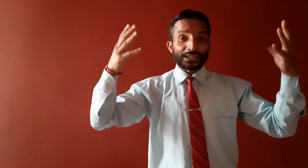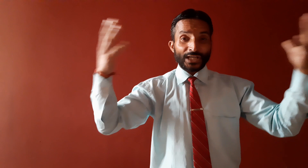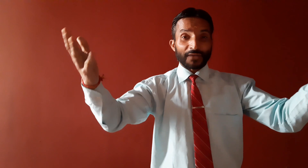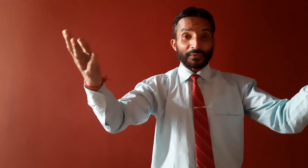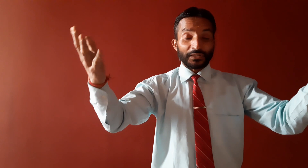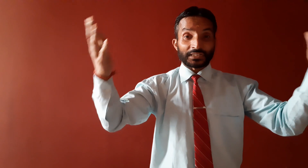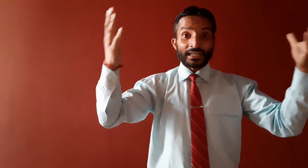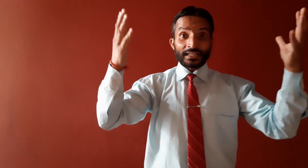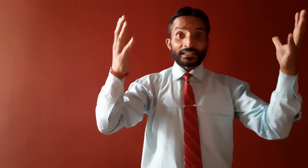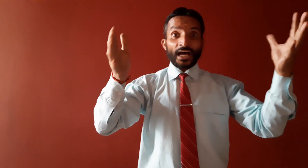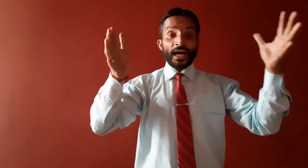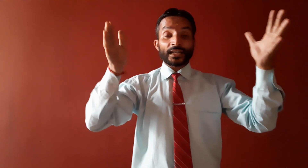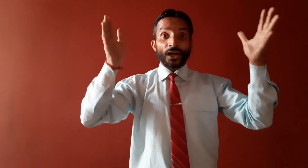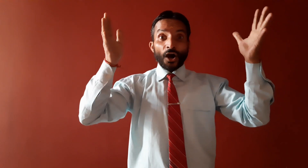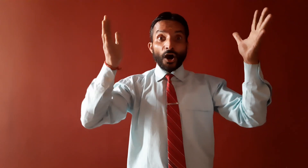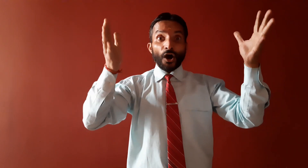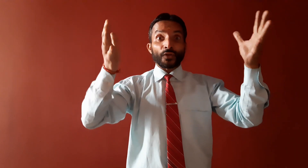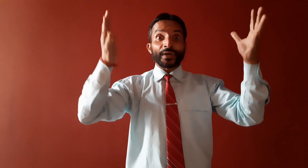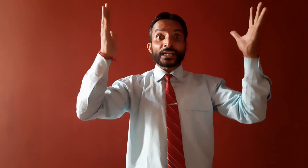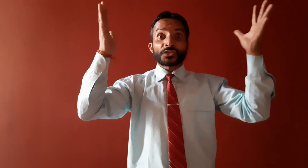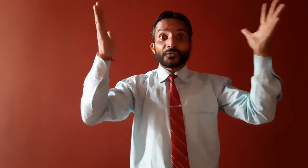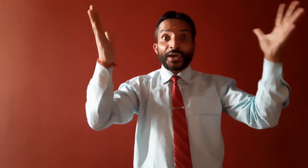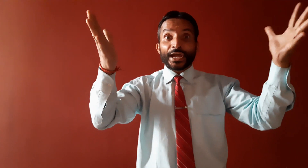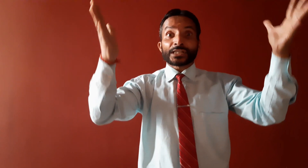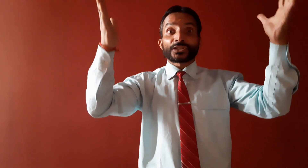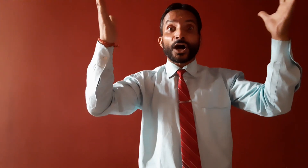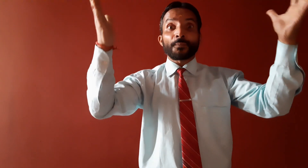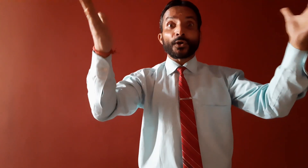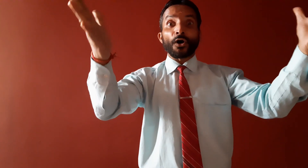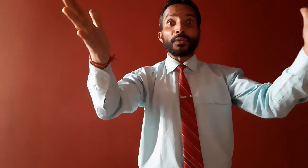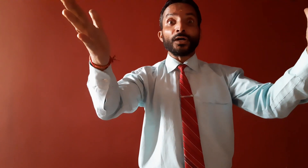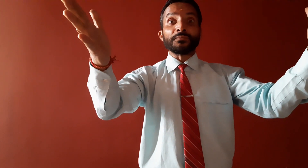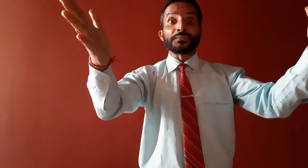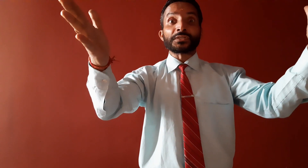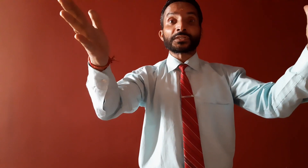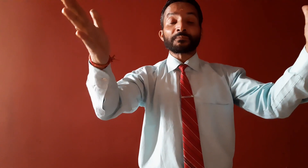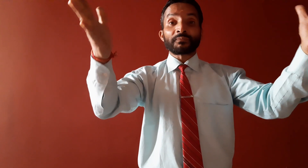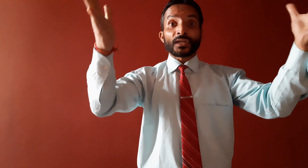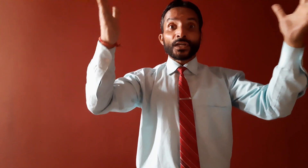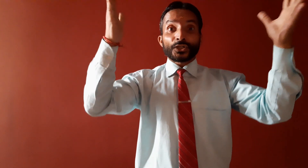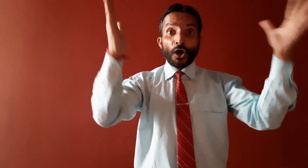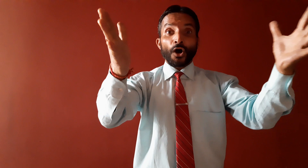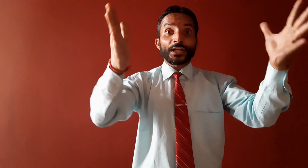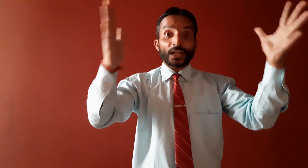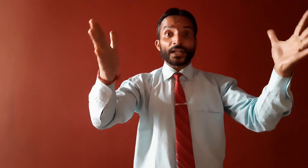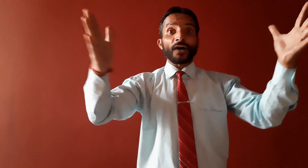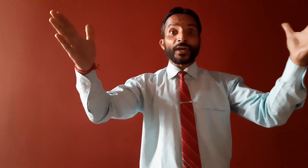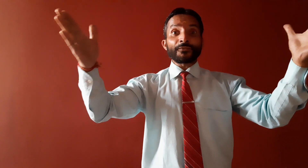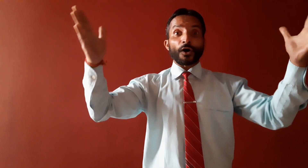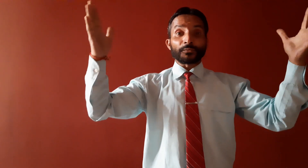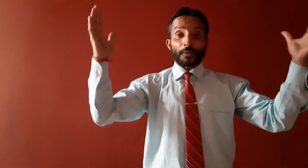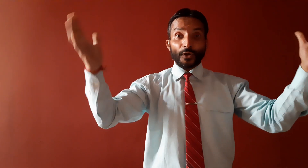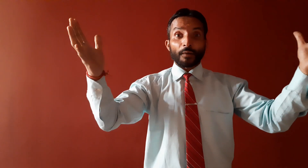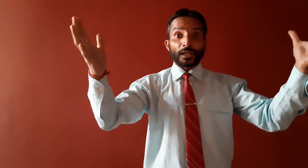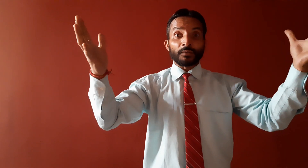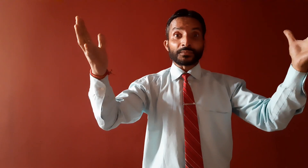disciples? That always face the problems. Don't run away from the problems.